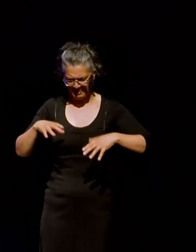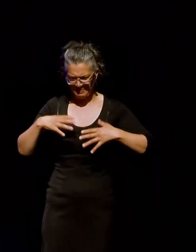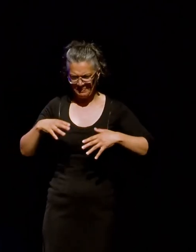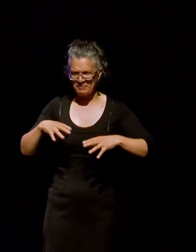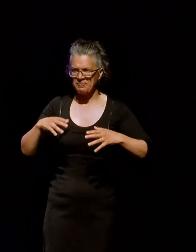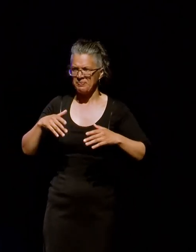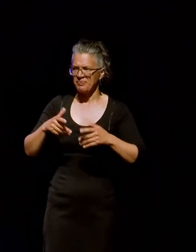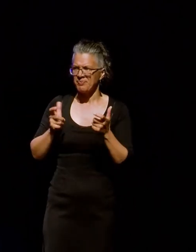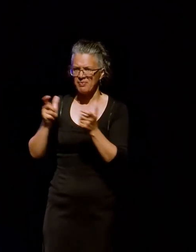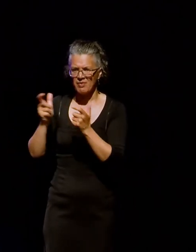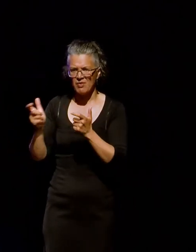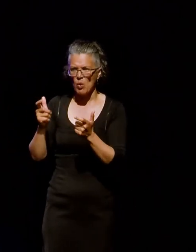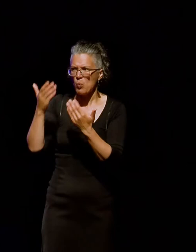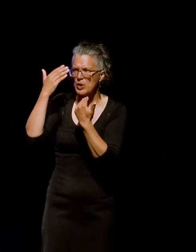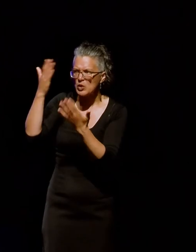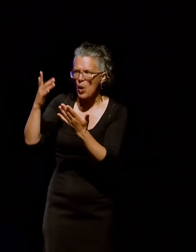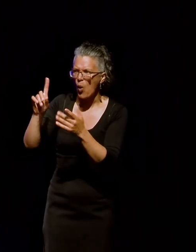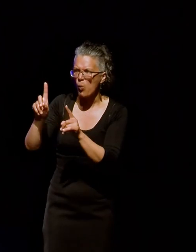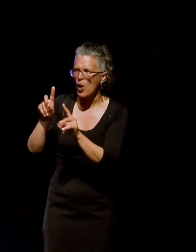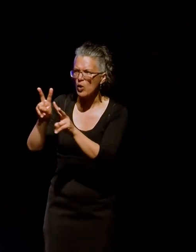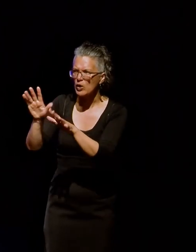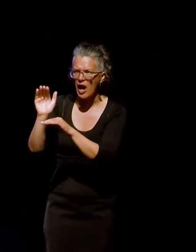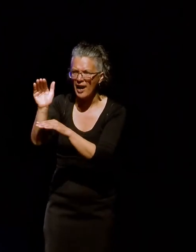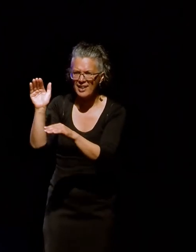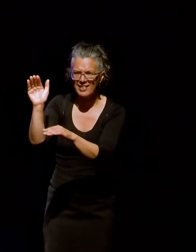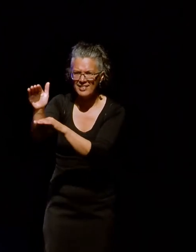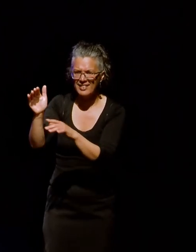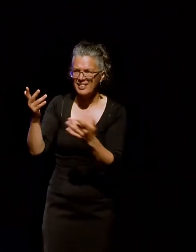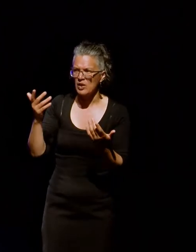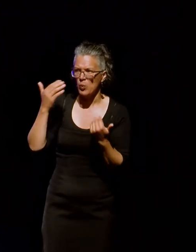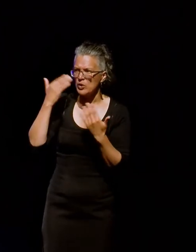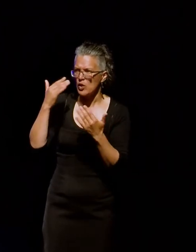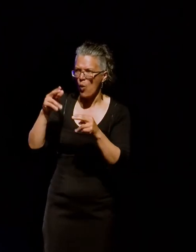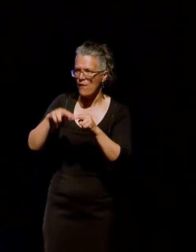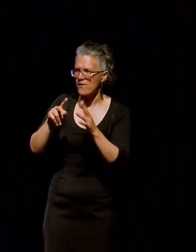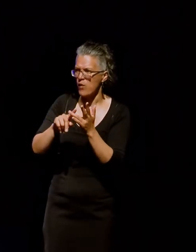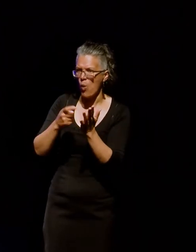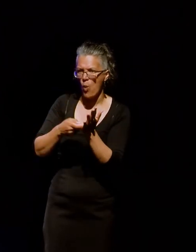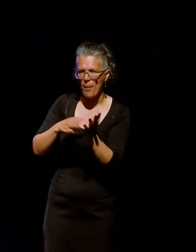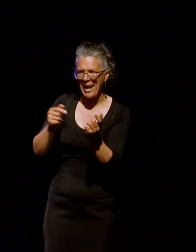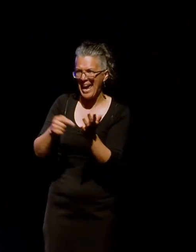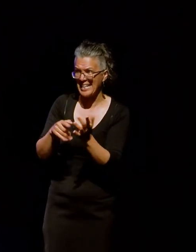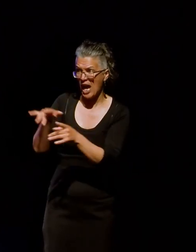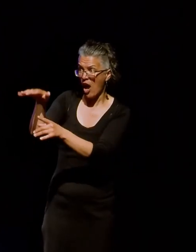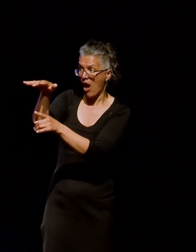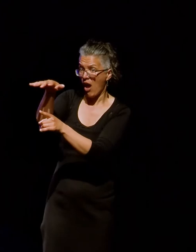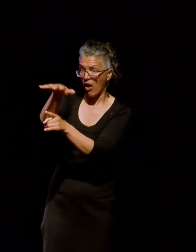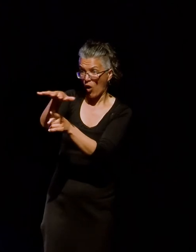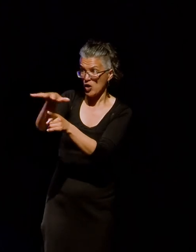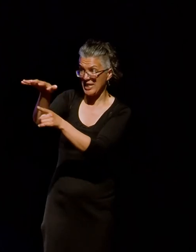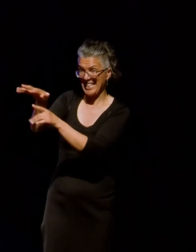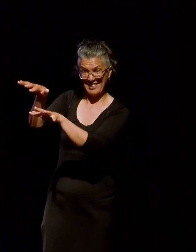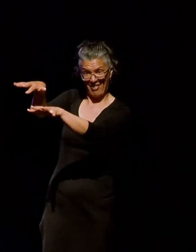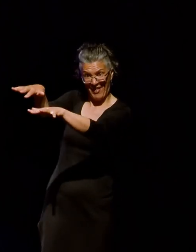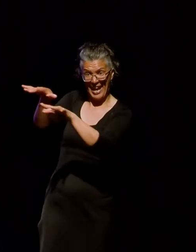long it's going to last. We don't know in what format is going to last. Um, but that content is there. And there are currently